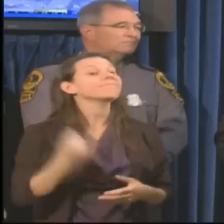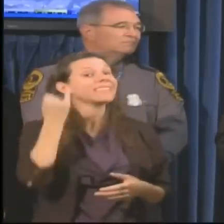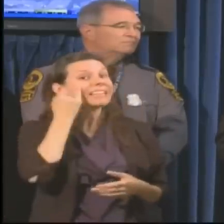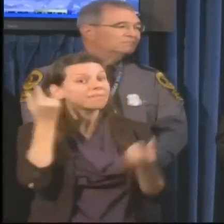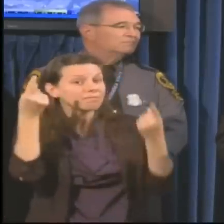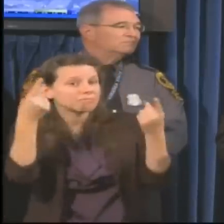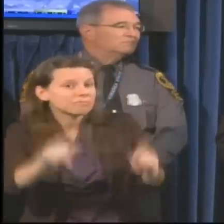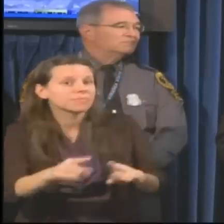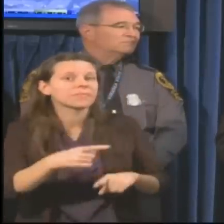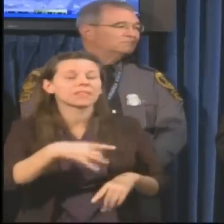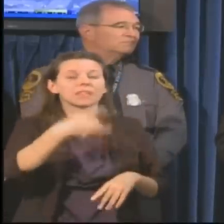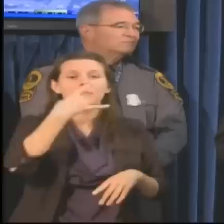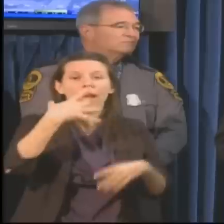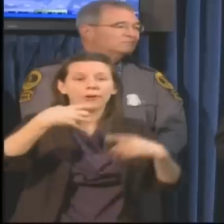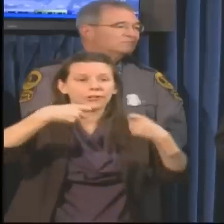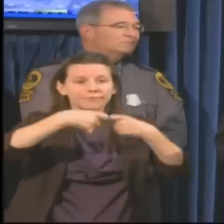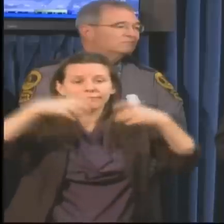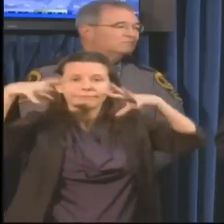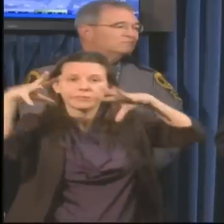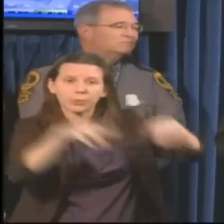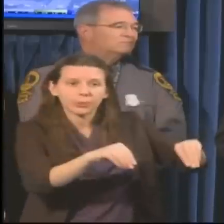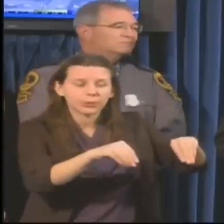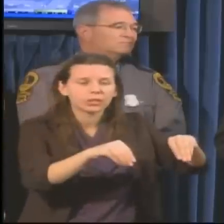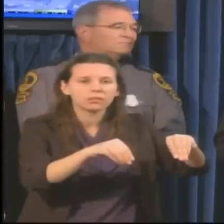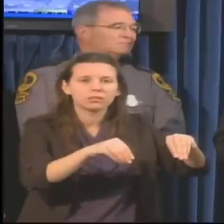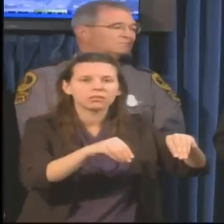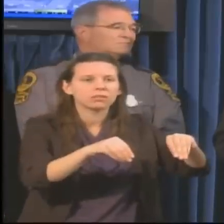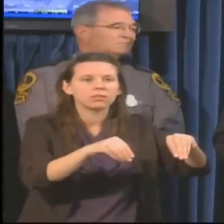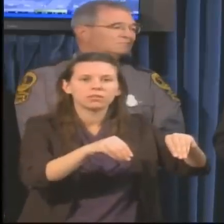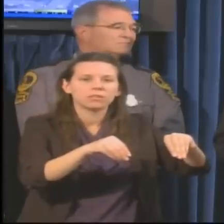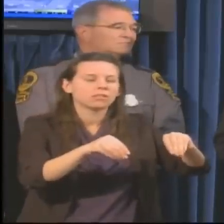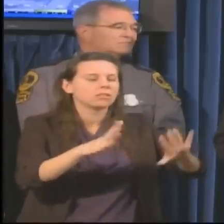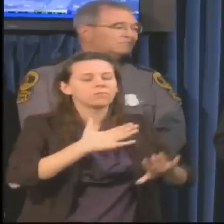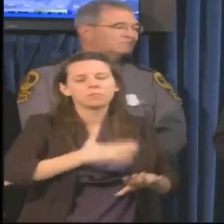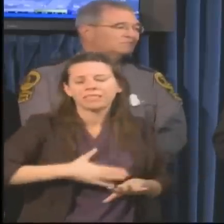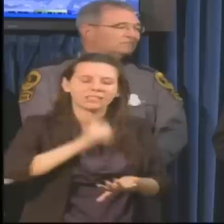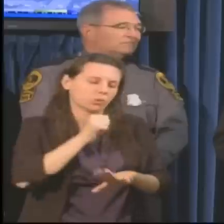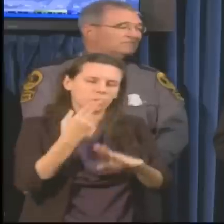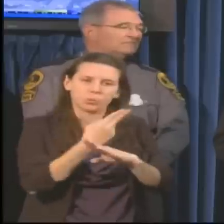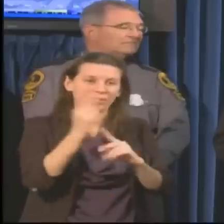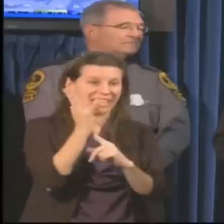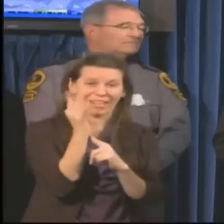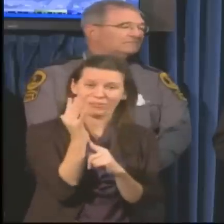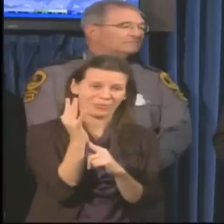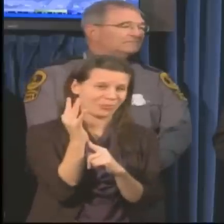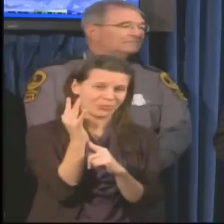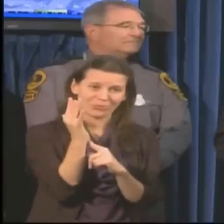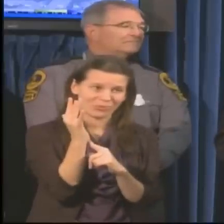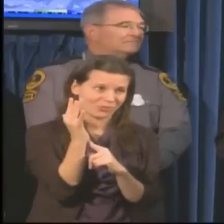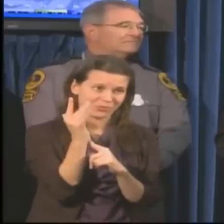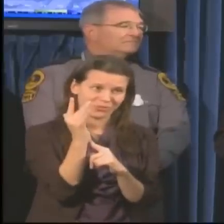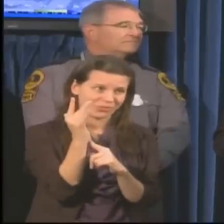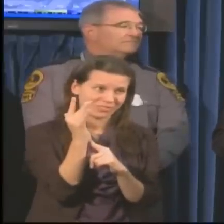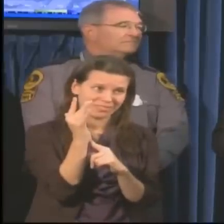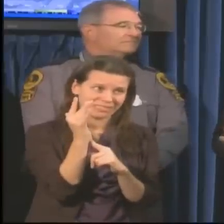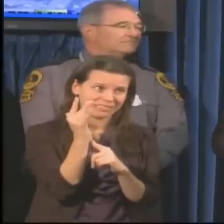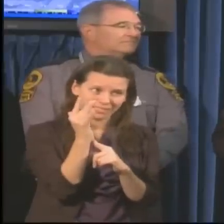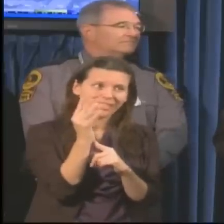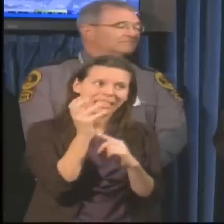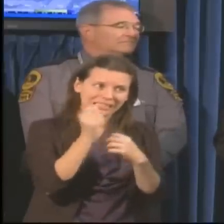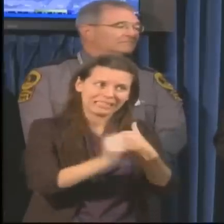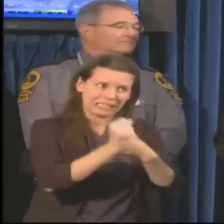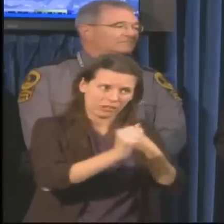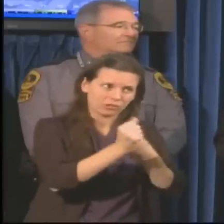power, don't use candles. Remember, generators should be kept